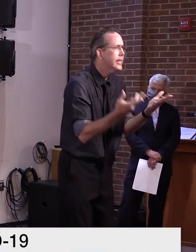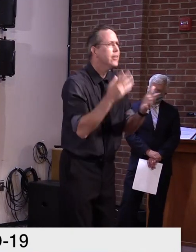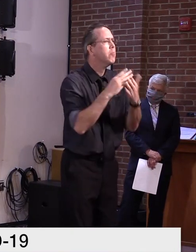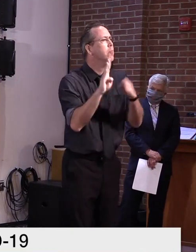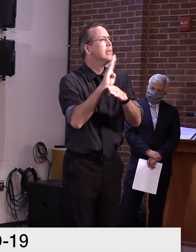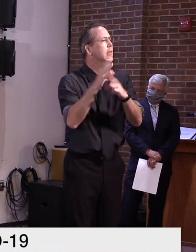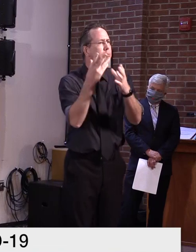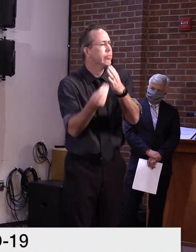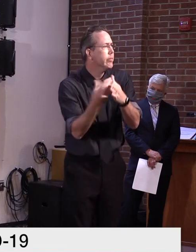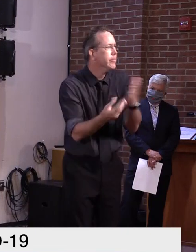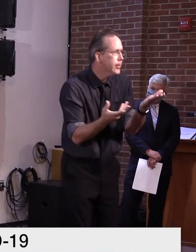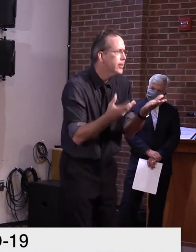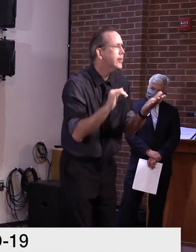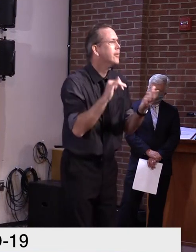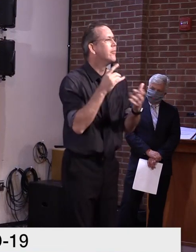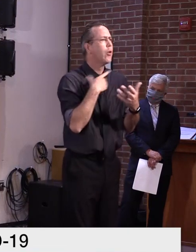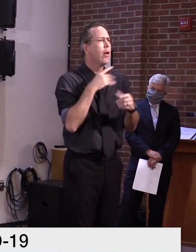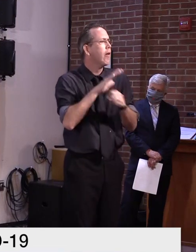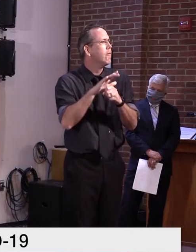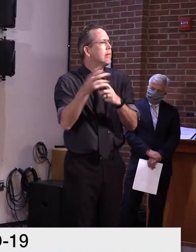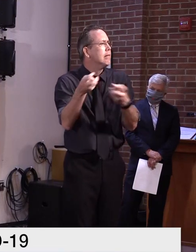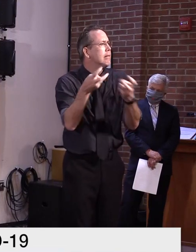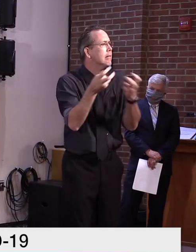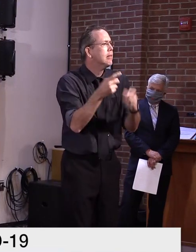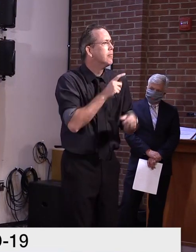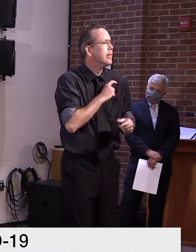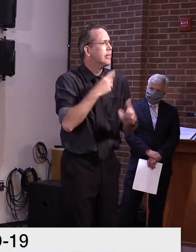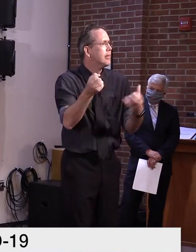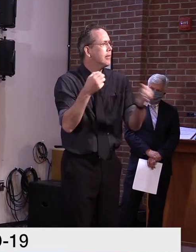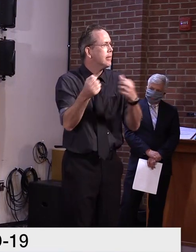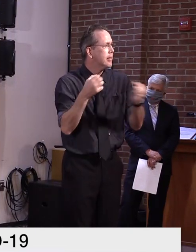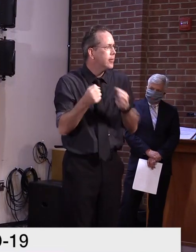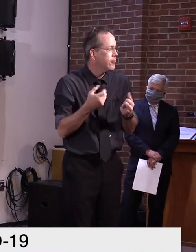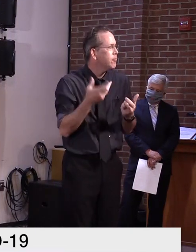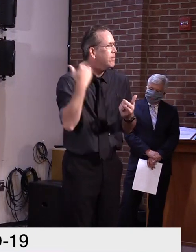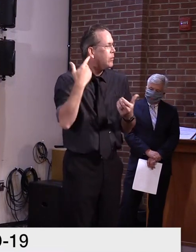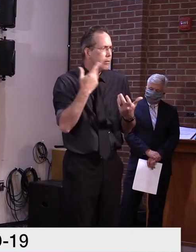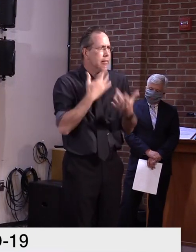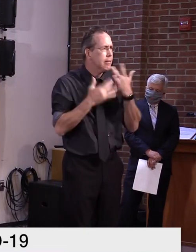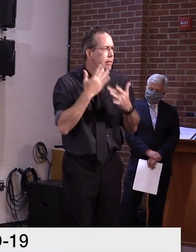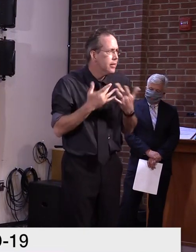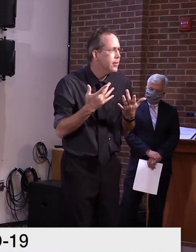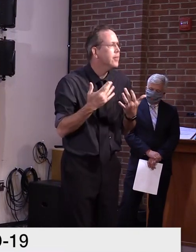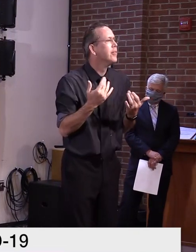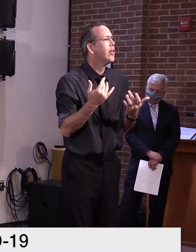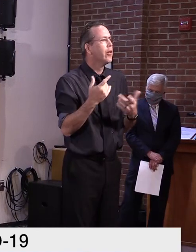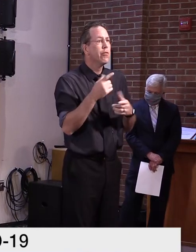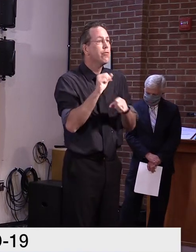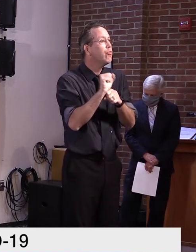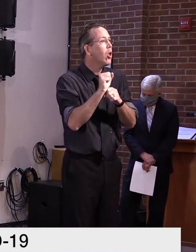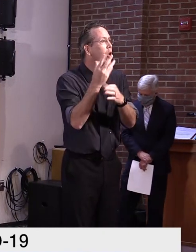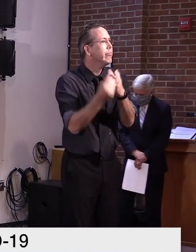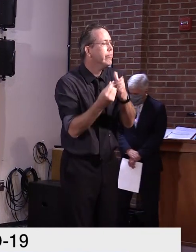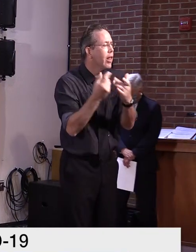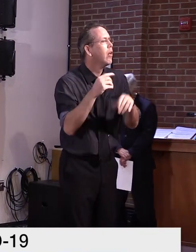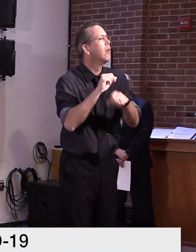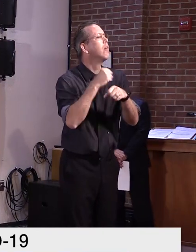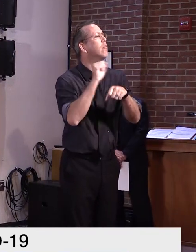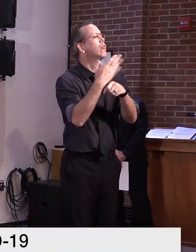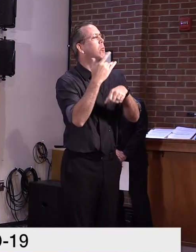in terms of recruitment. So, uh, in fact, we had more jobs open, uh, than we had, uh, unemployed people.